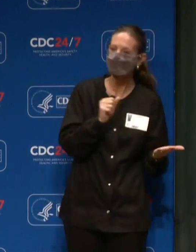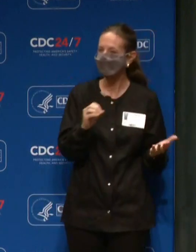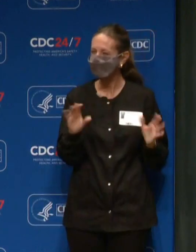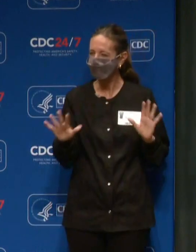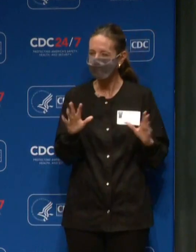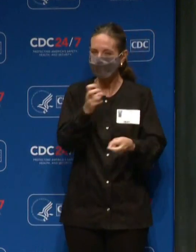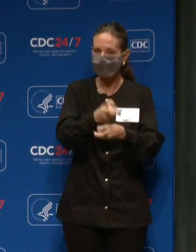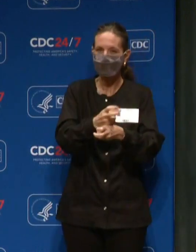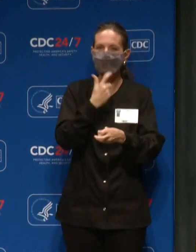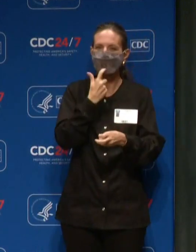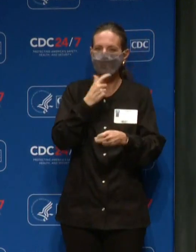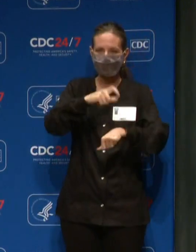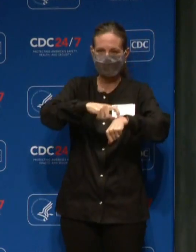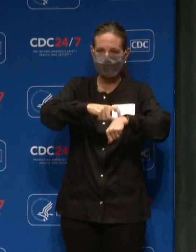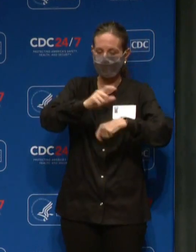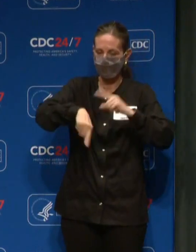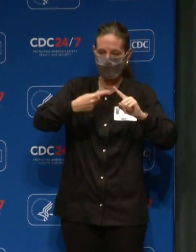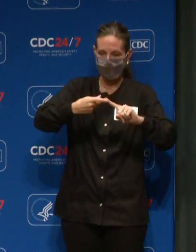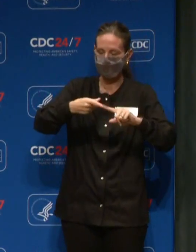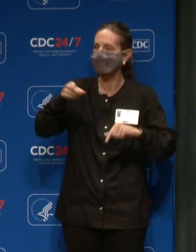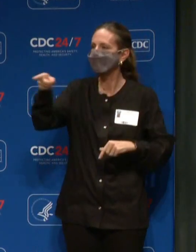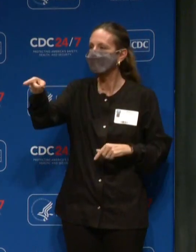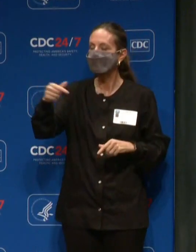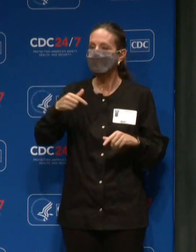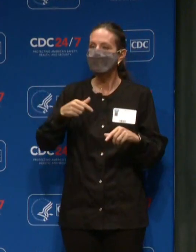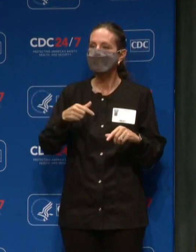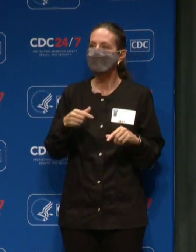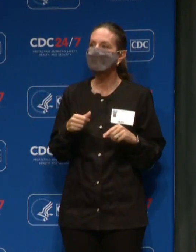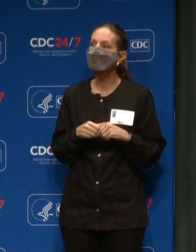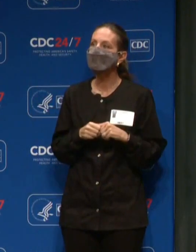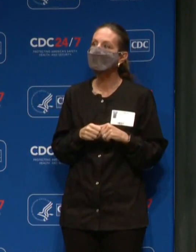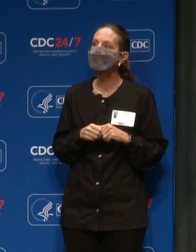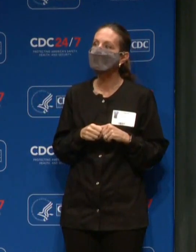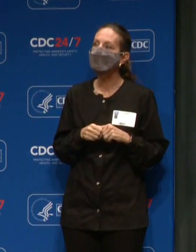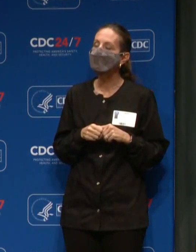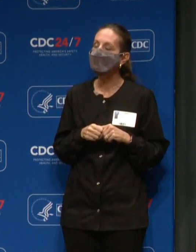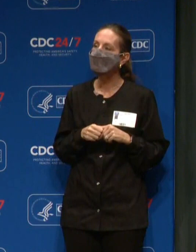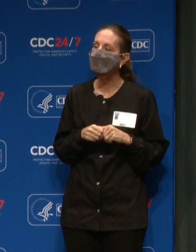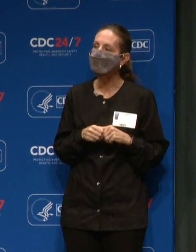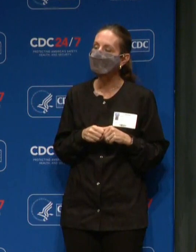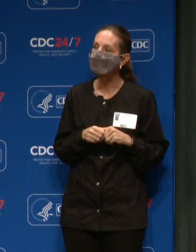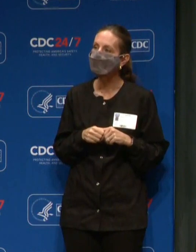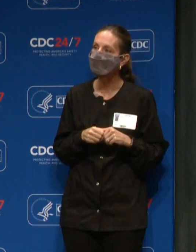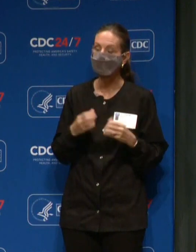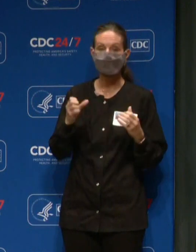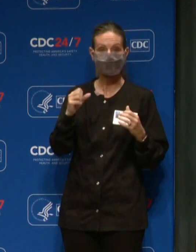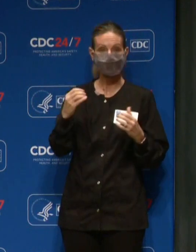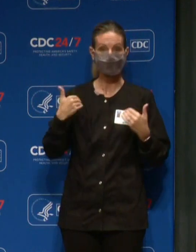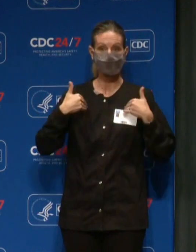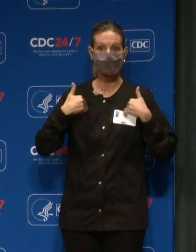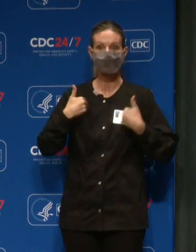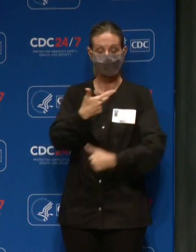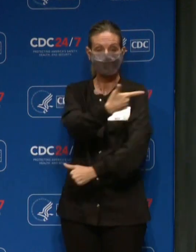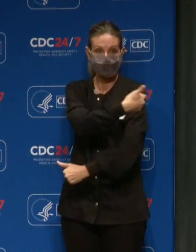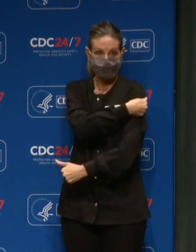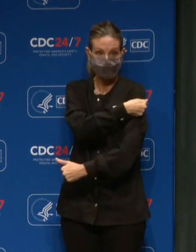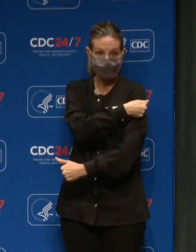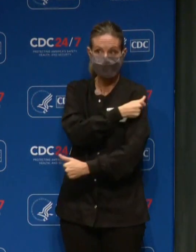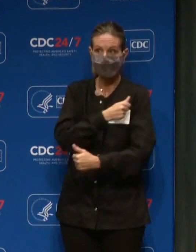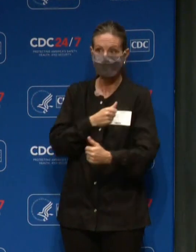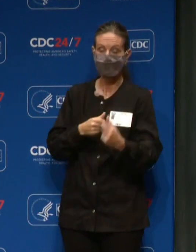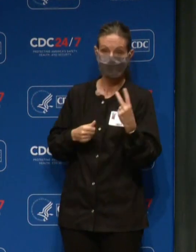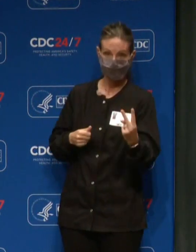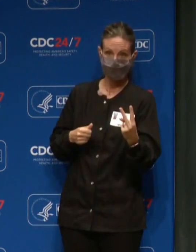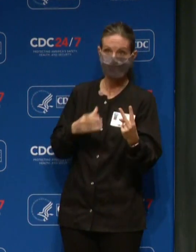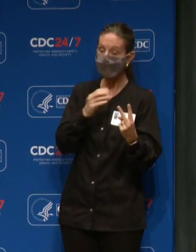around the timelines on quantities. So as Dr. Butler mentioned, we've got the Pfizer and Moderna vaccines, which are very close to, if not fully